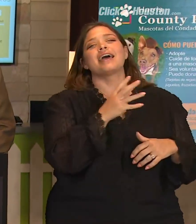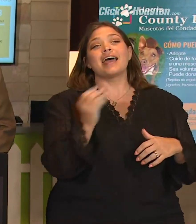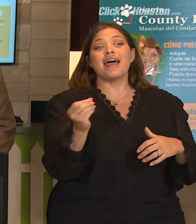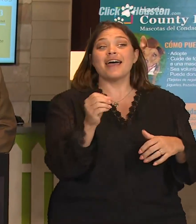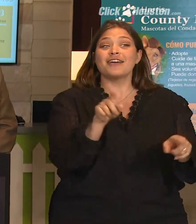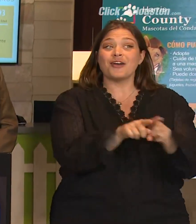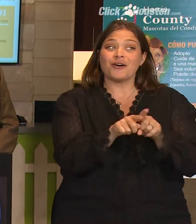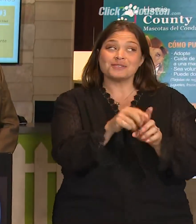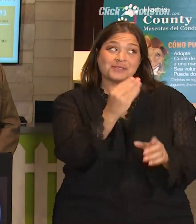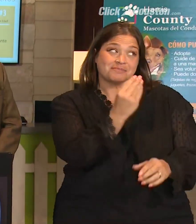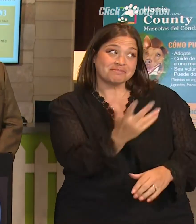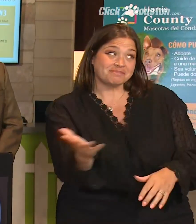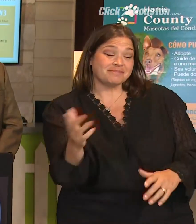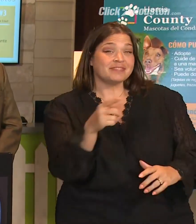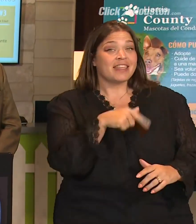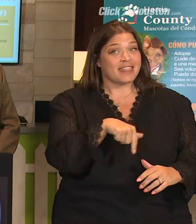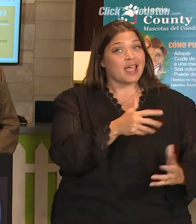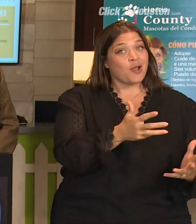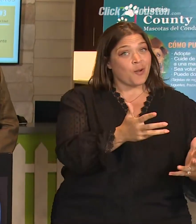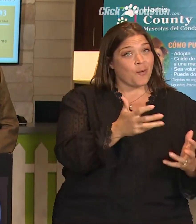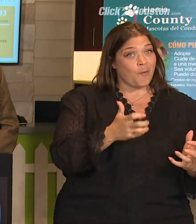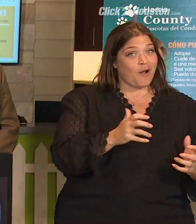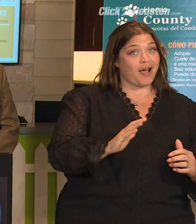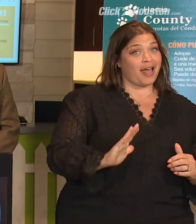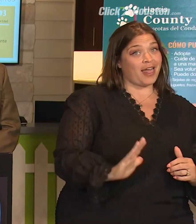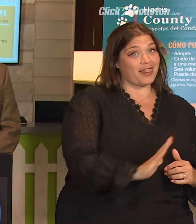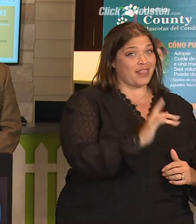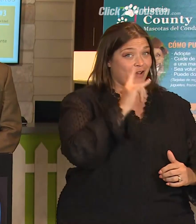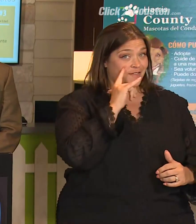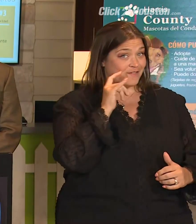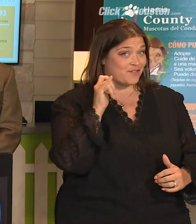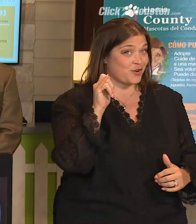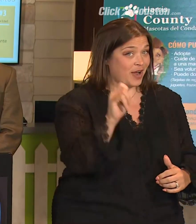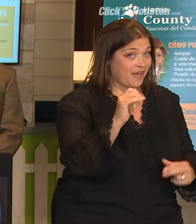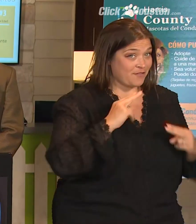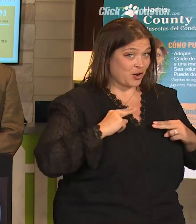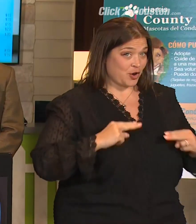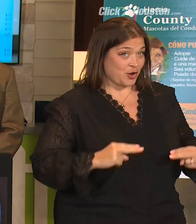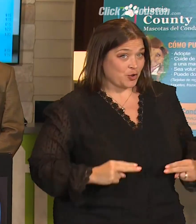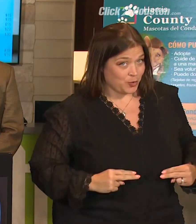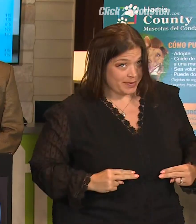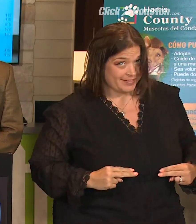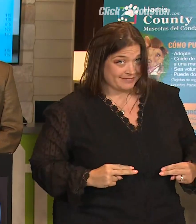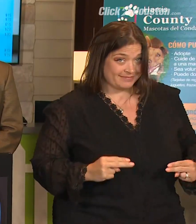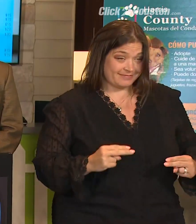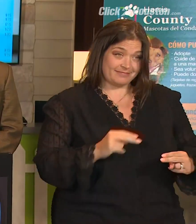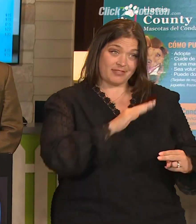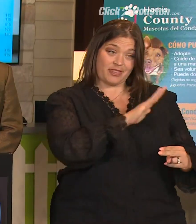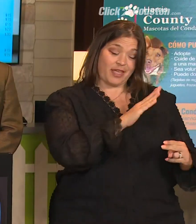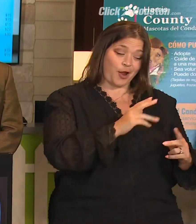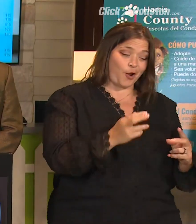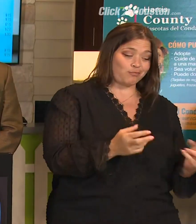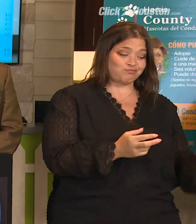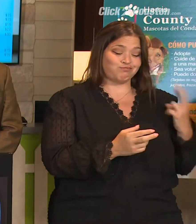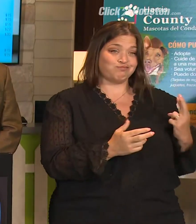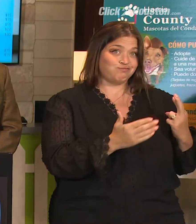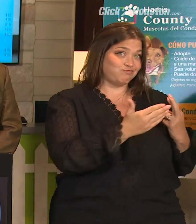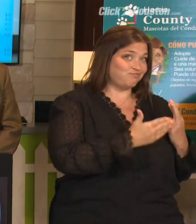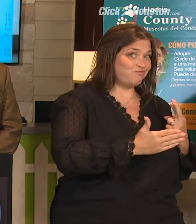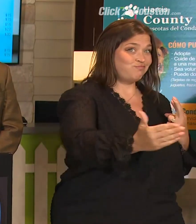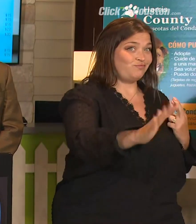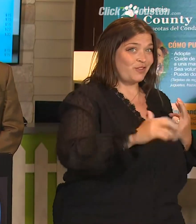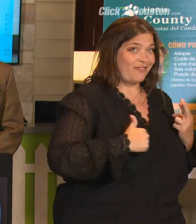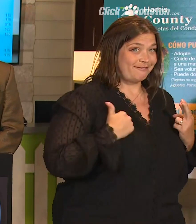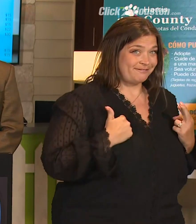to be looking for a forever human right now. And so, if you guys think